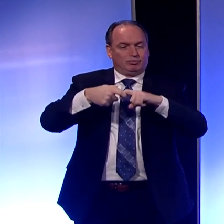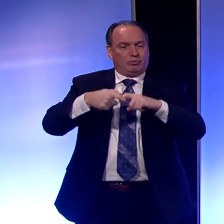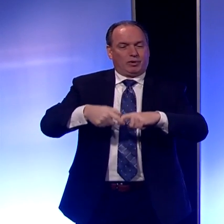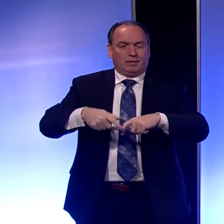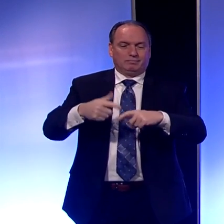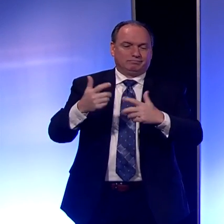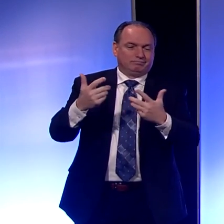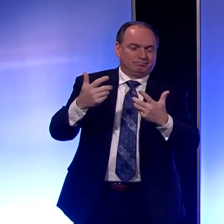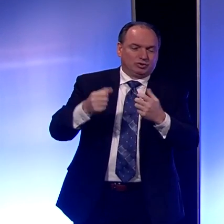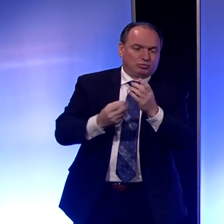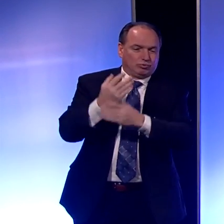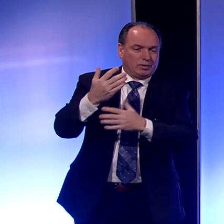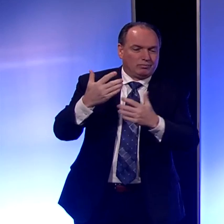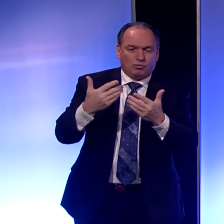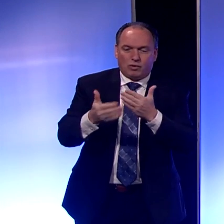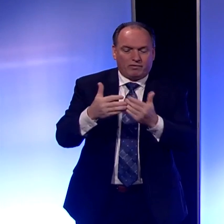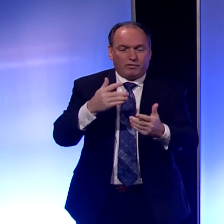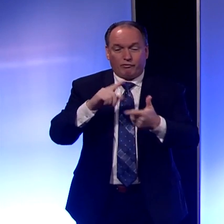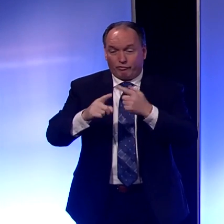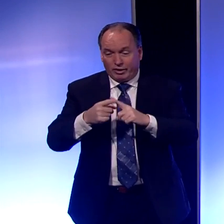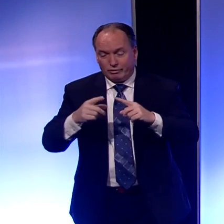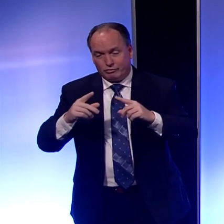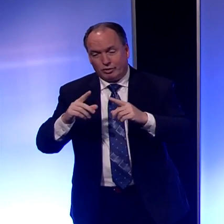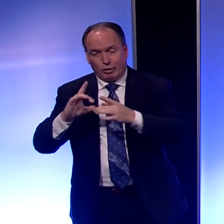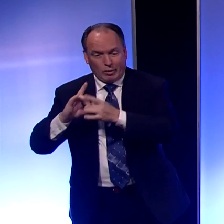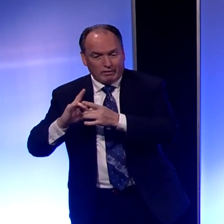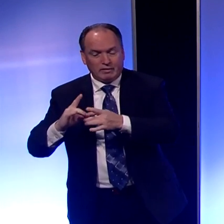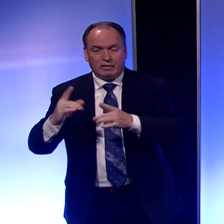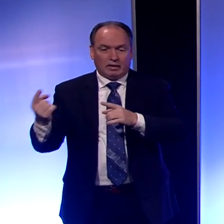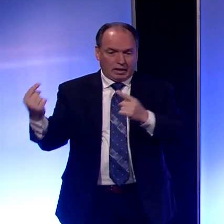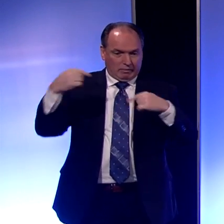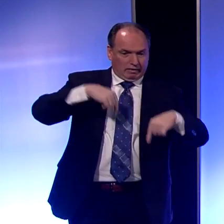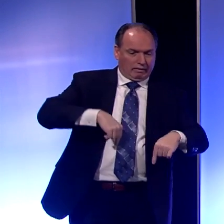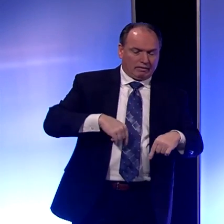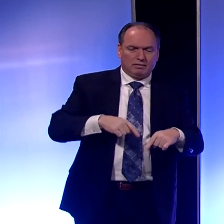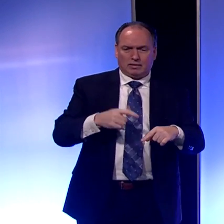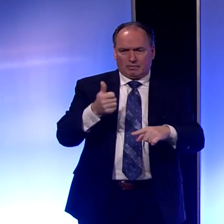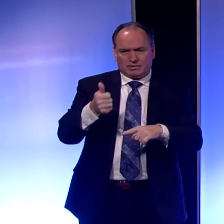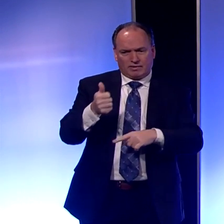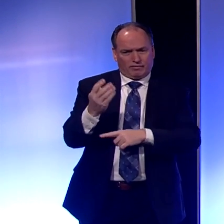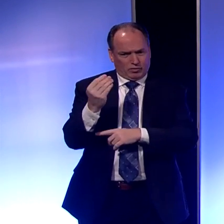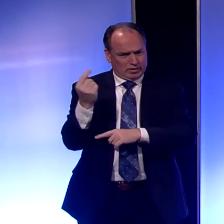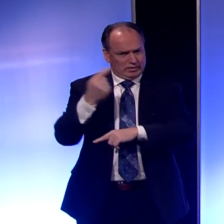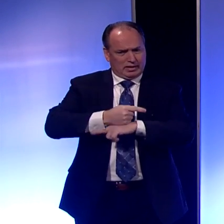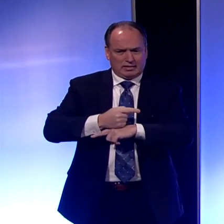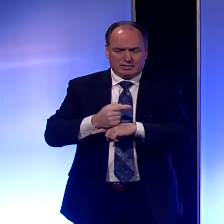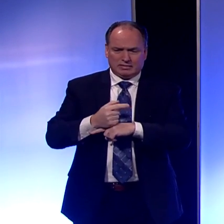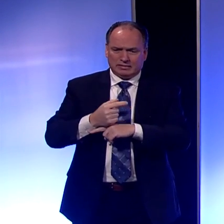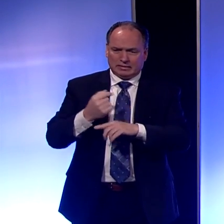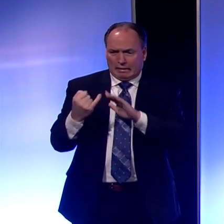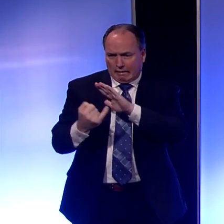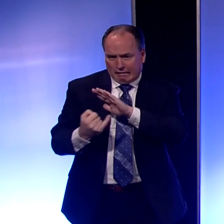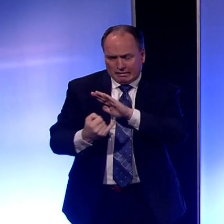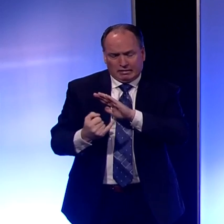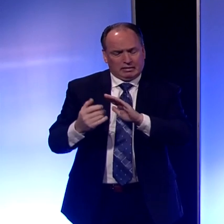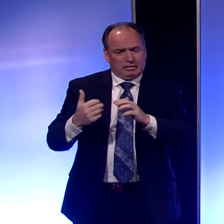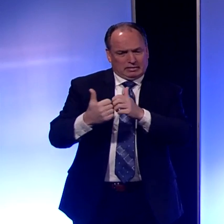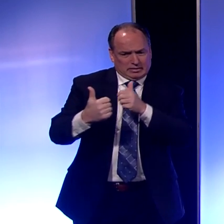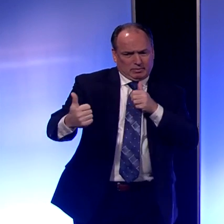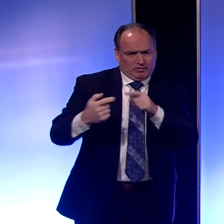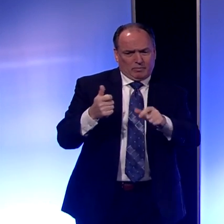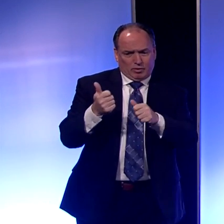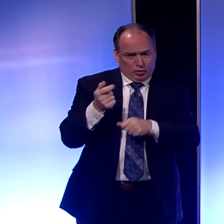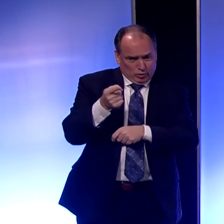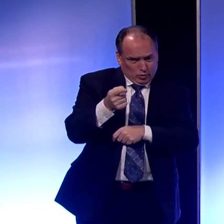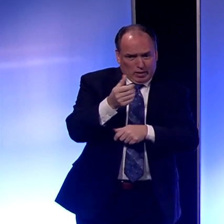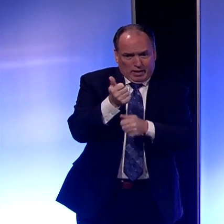friend or relative coming in, that they quarantine themselves for 14 days away from you and away from everyone in